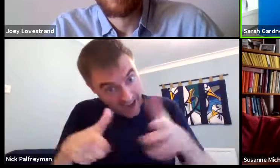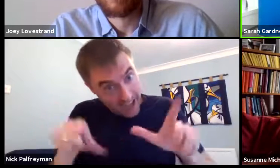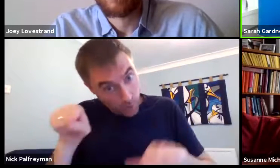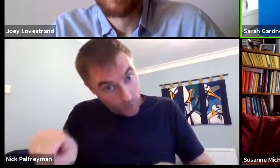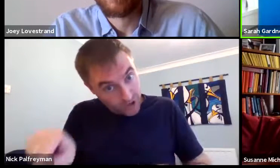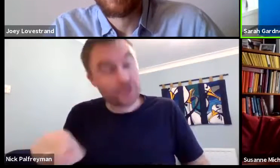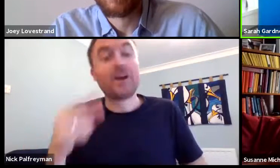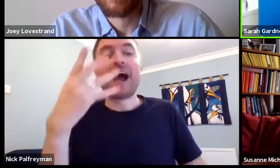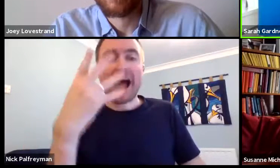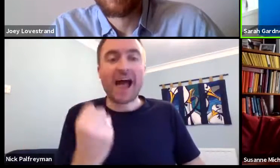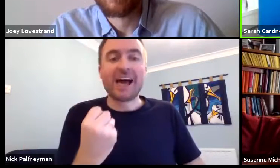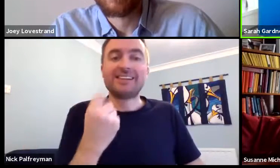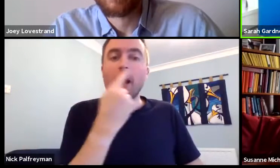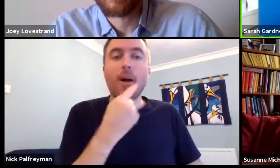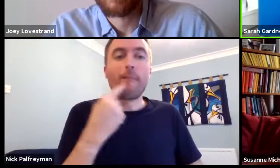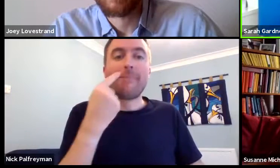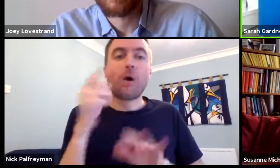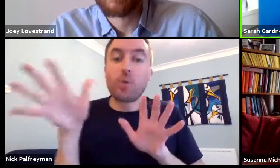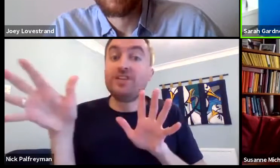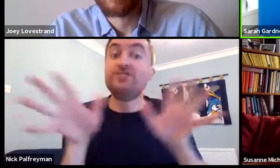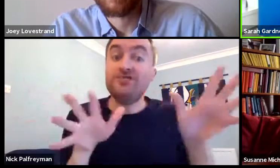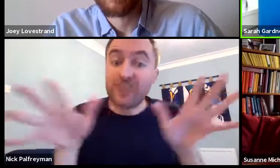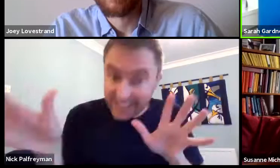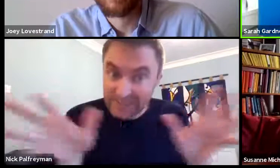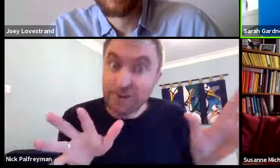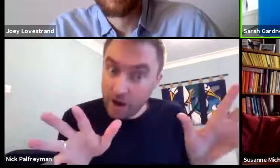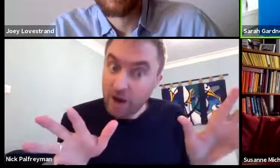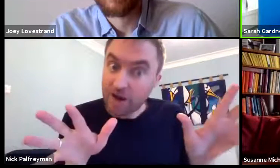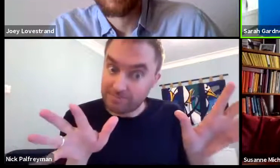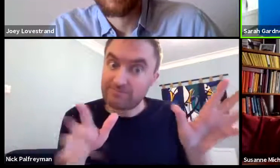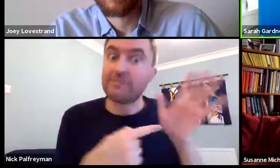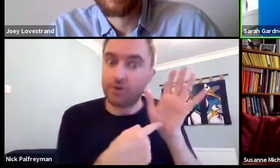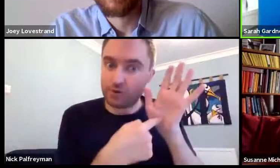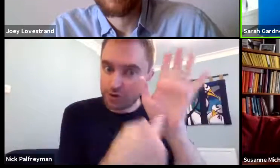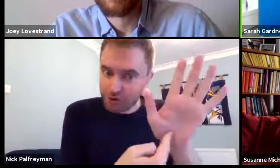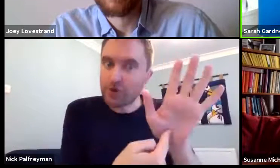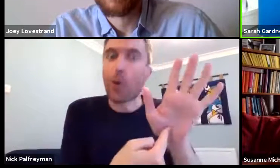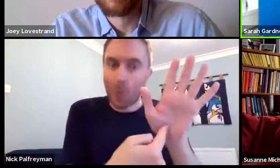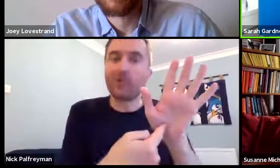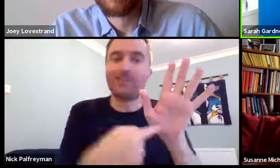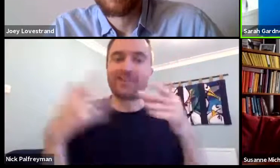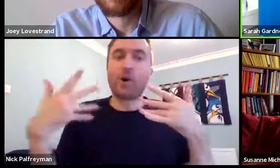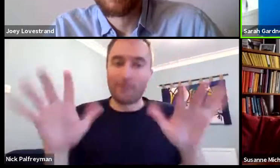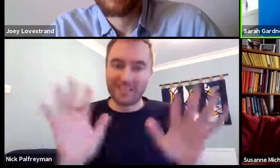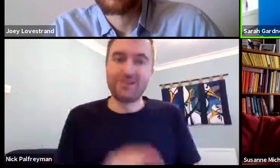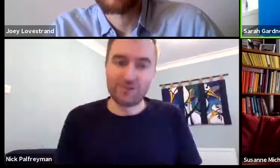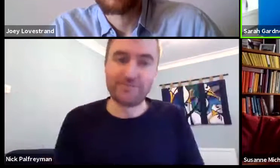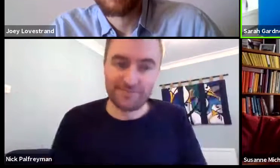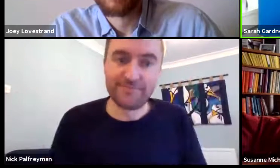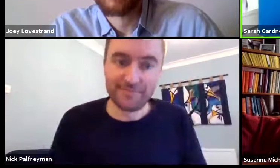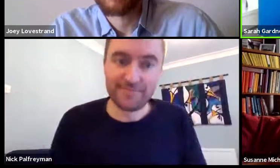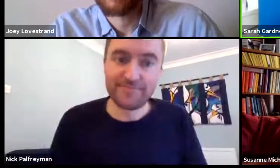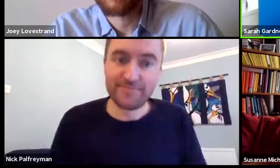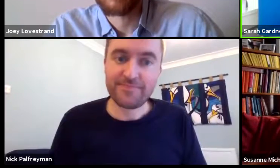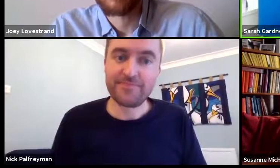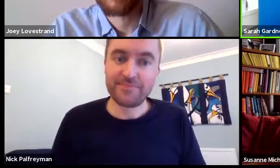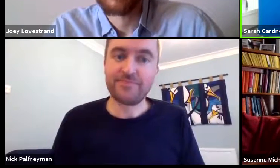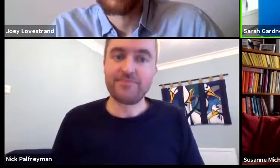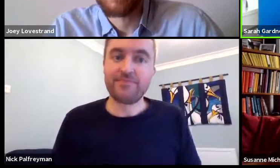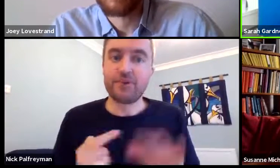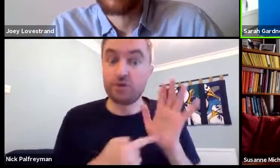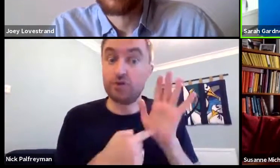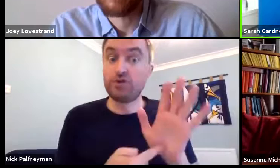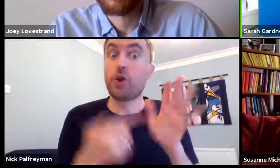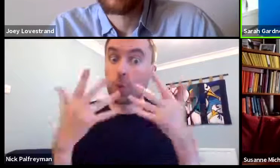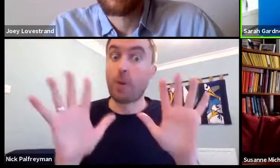Completely separate to Basindo. And that sign language has mouthing gesture and they're very clear